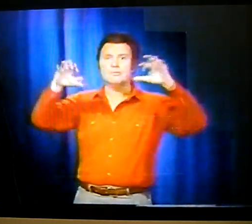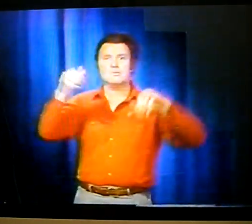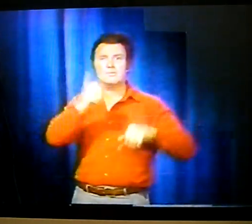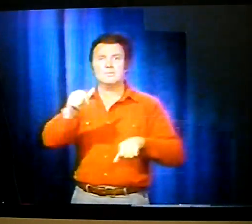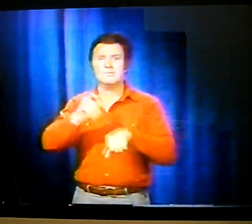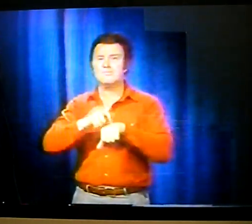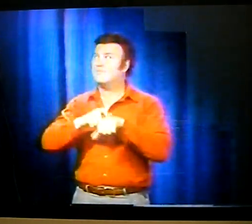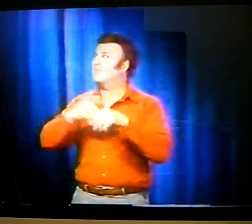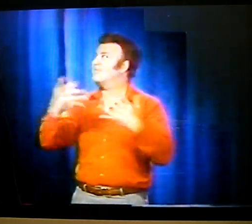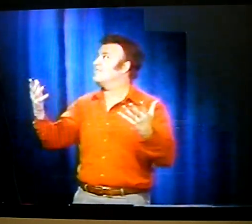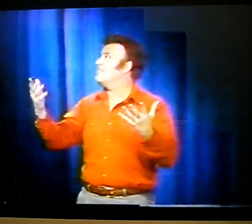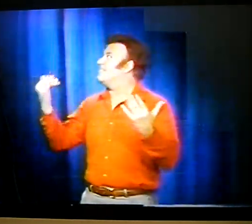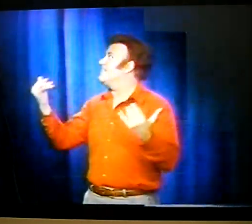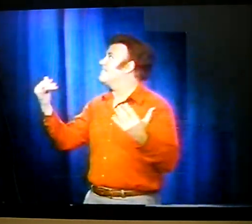All of a sudden, it began to rain.